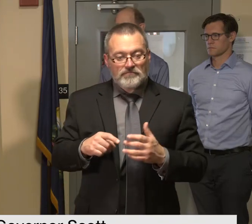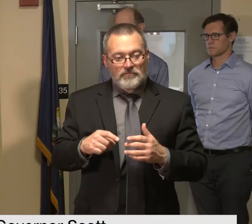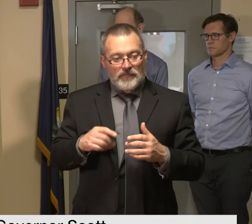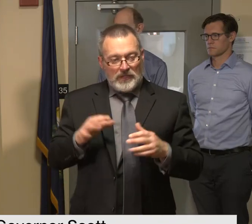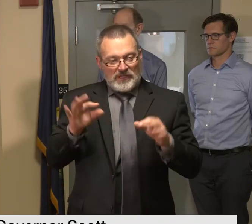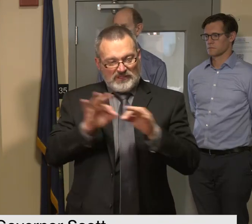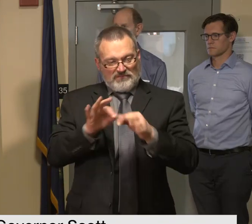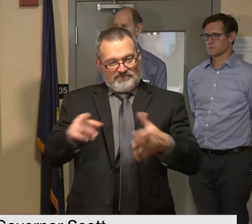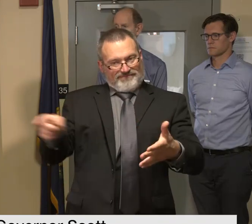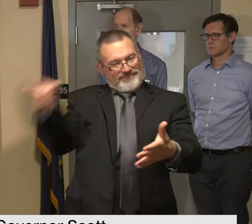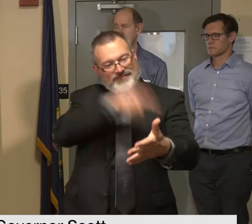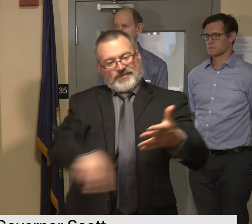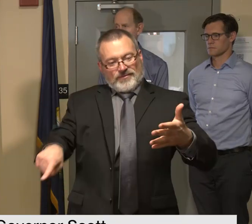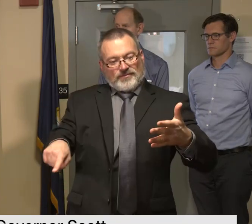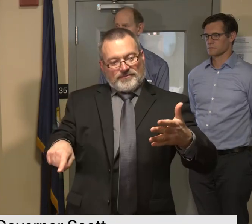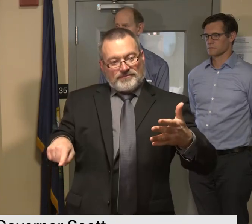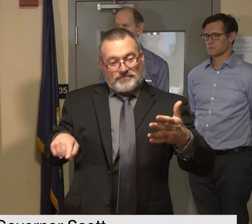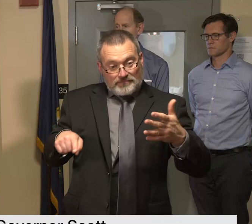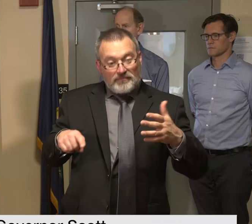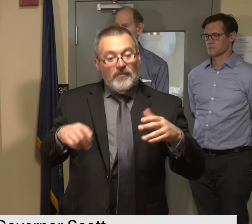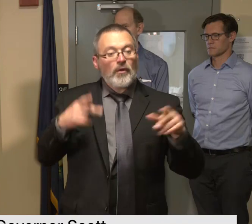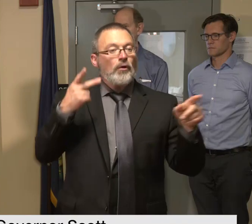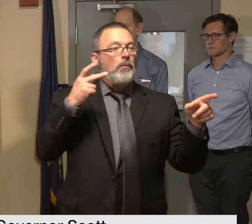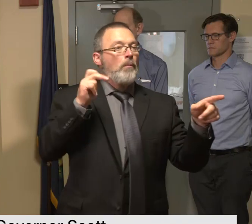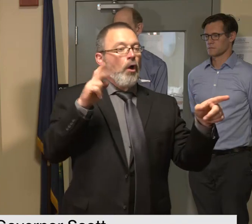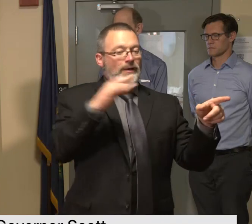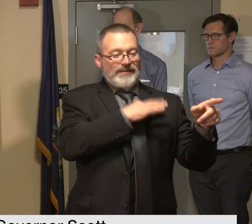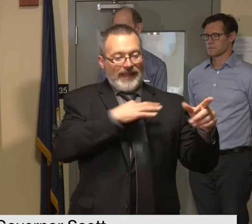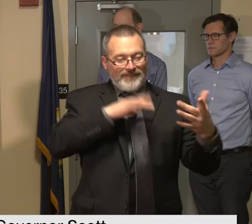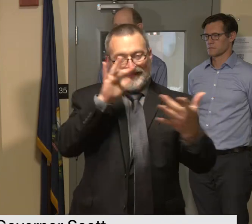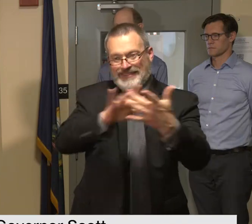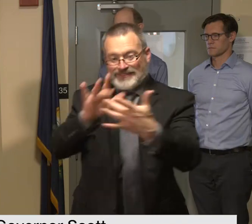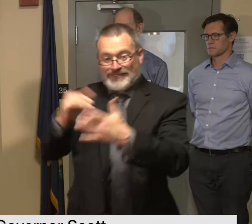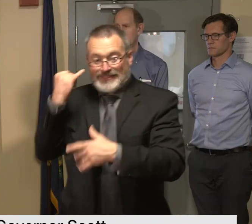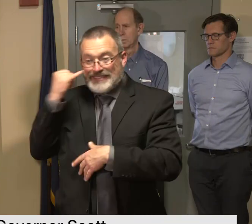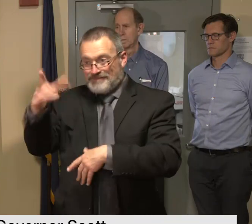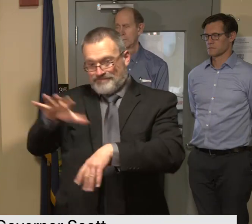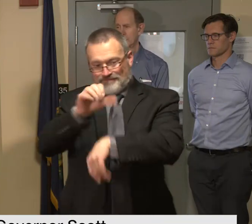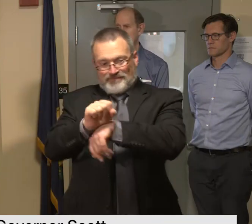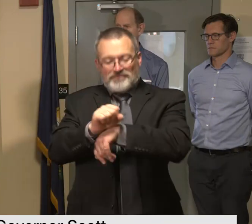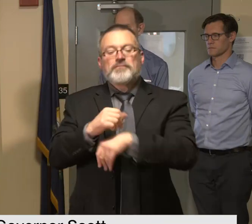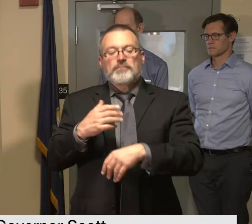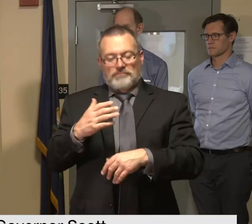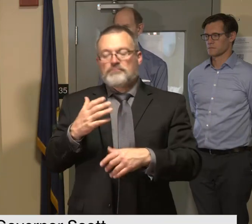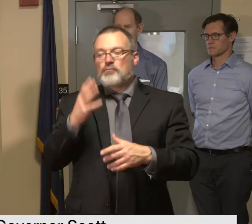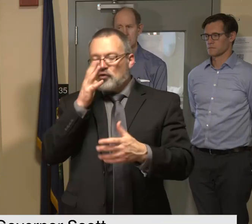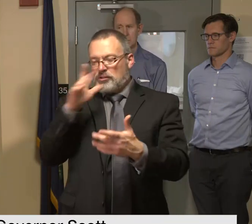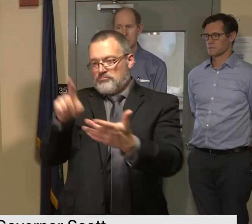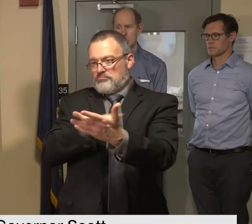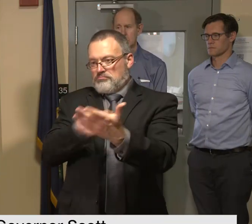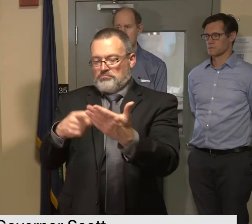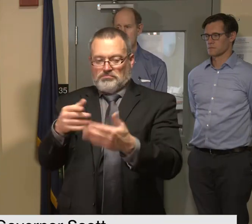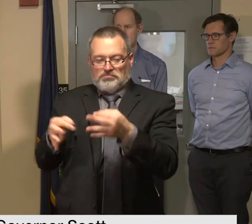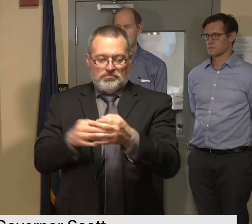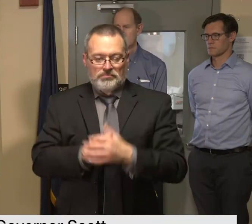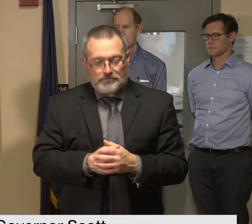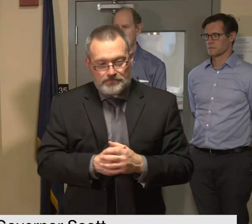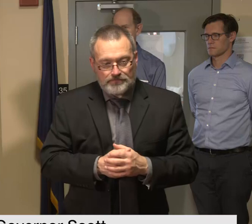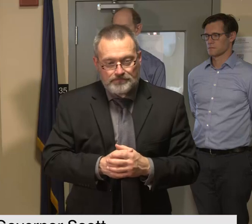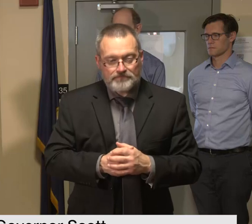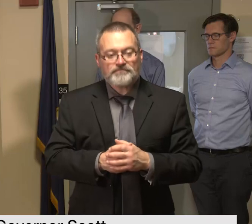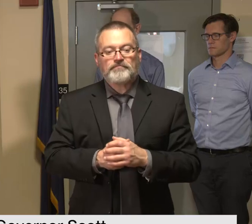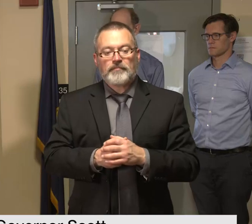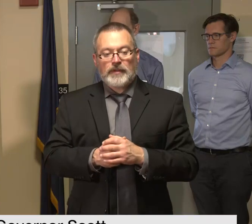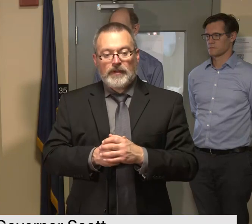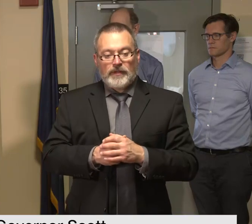staff are contacting individuals with reservations we will continue to evaluate conditions and reopen parks